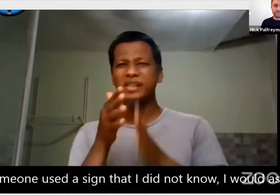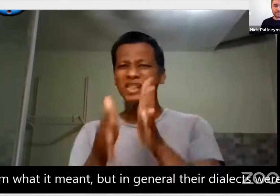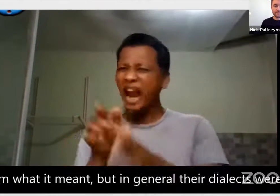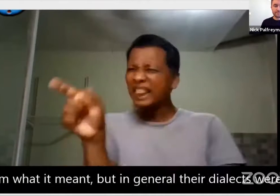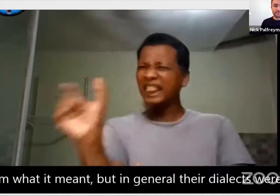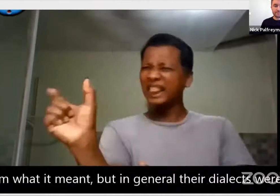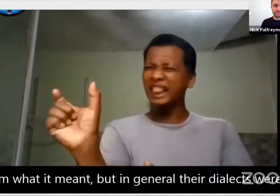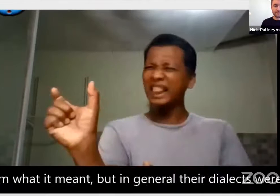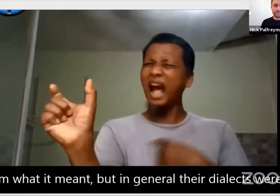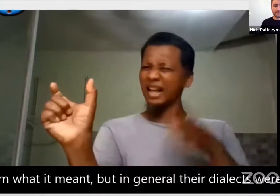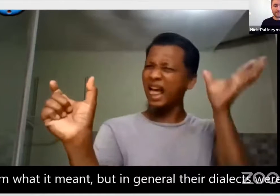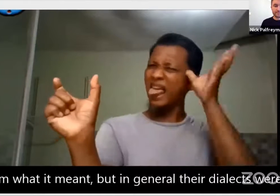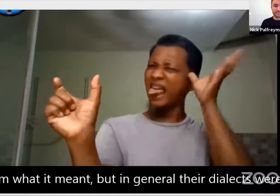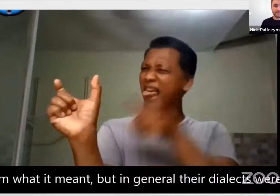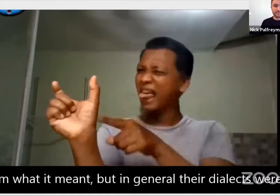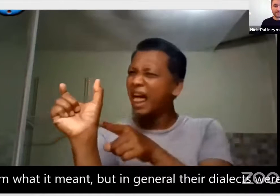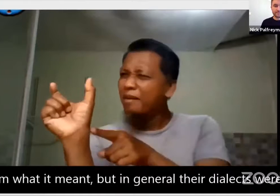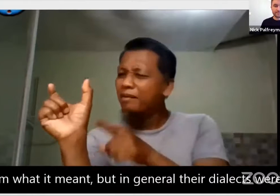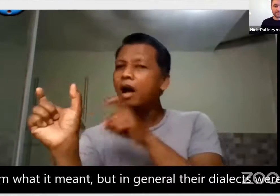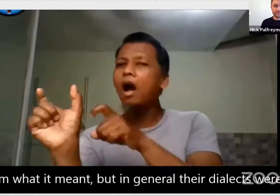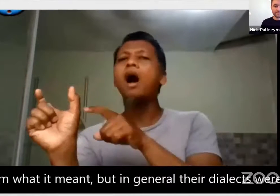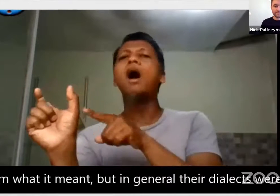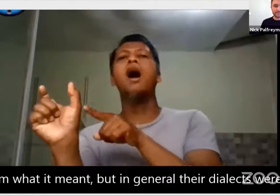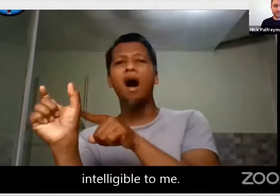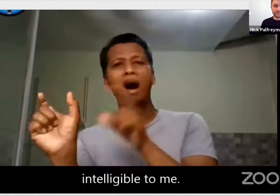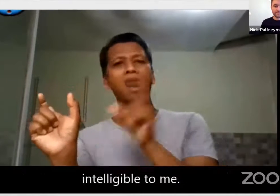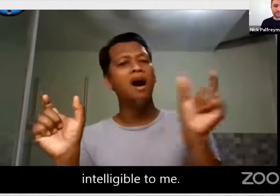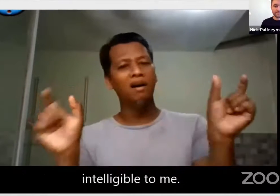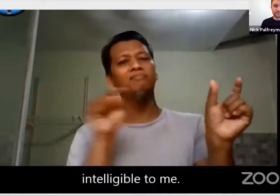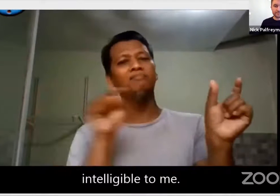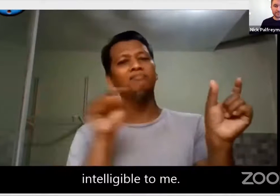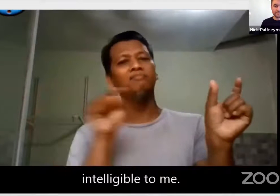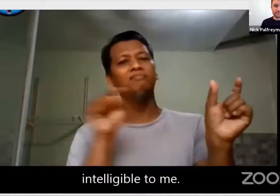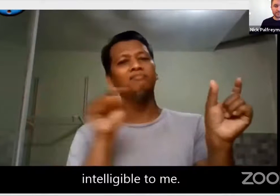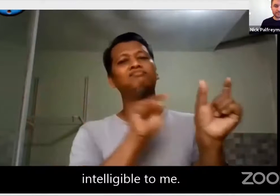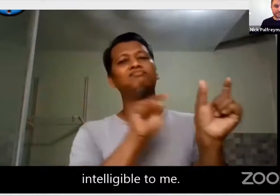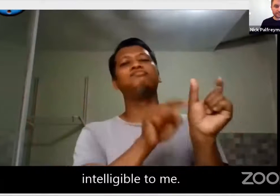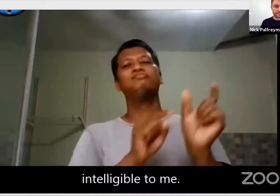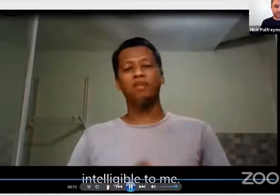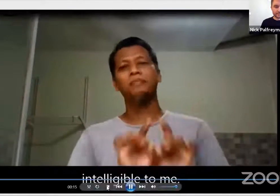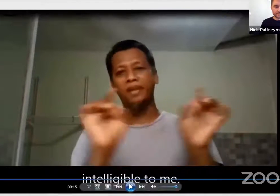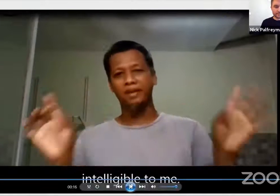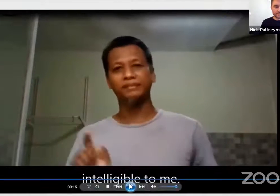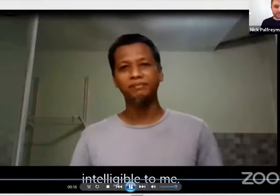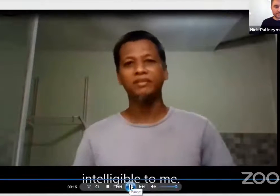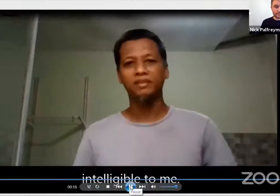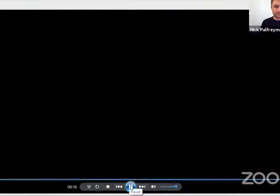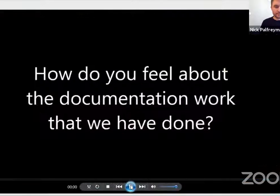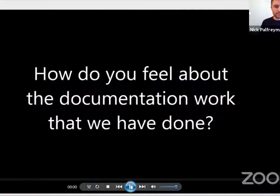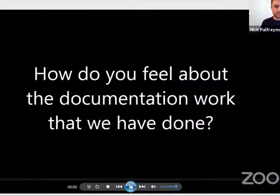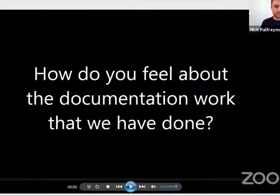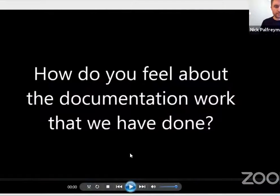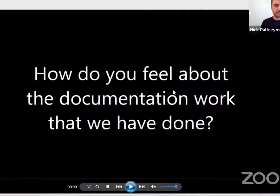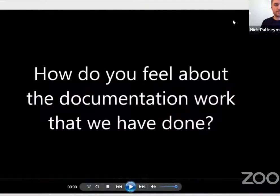didn't know, I would ask what it meant. But in general, their dialects were intelligible to me.